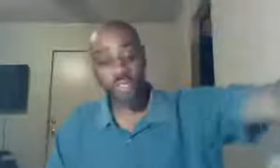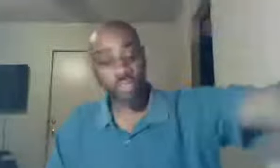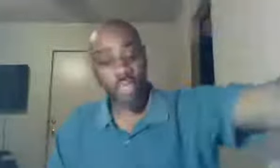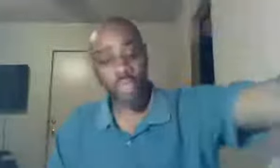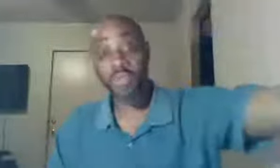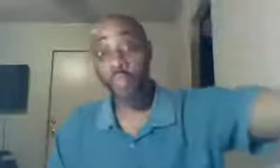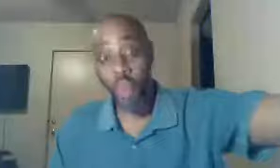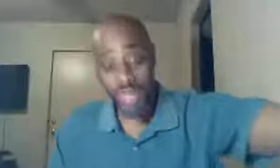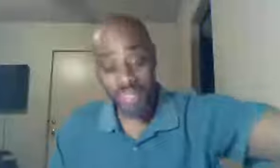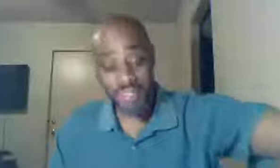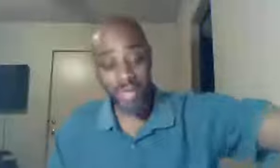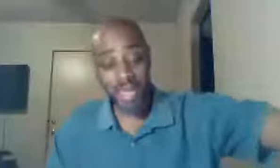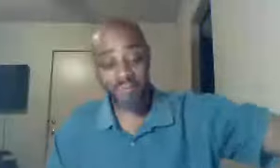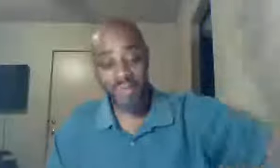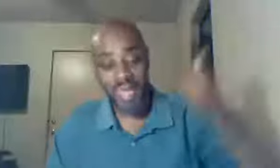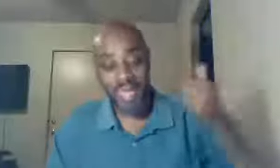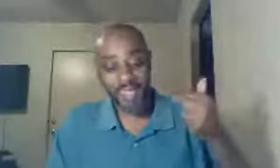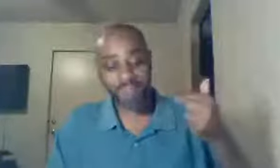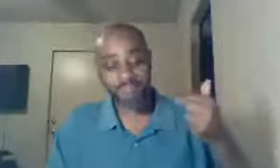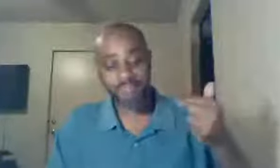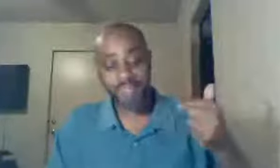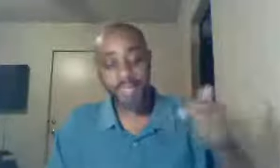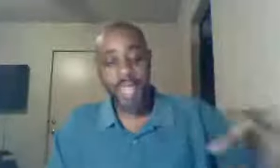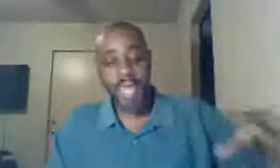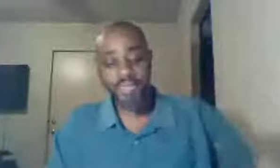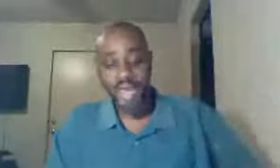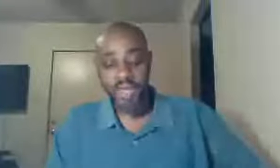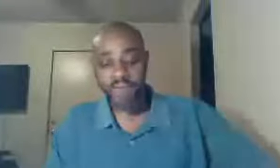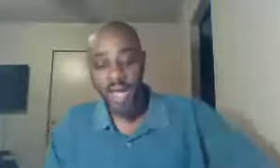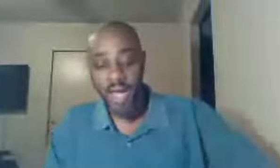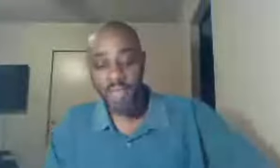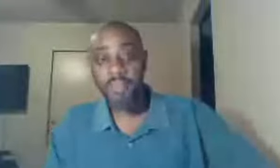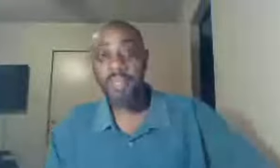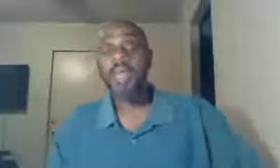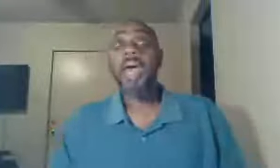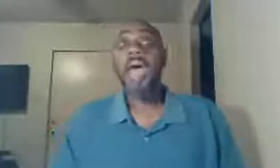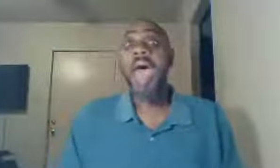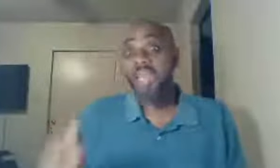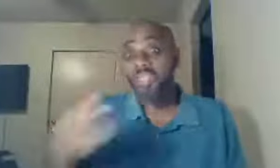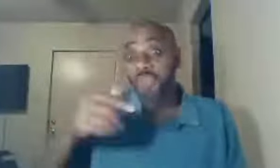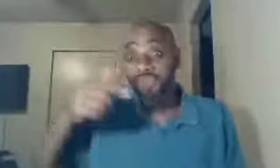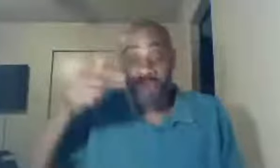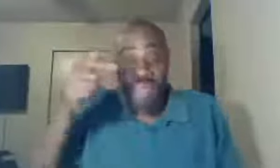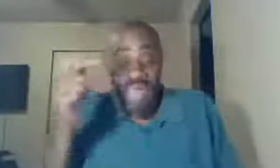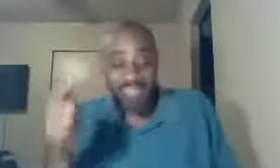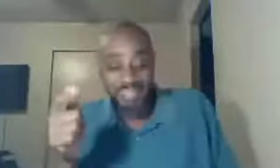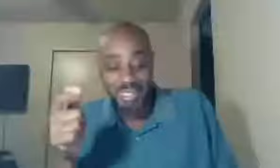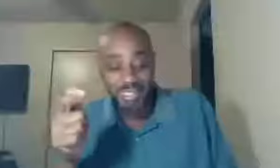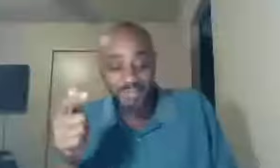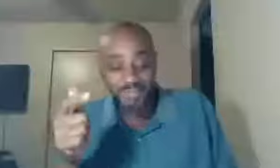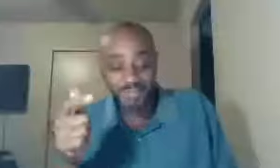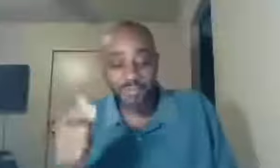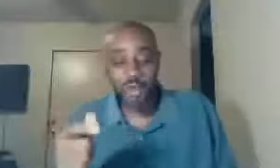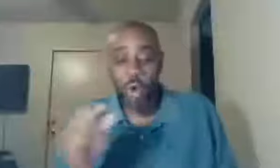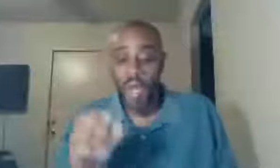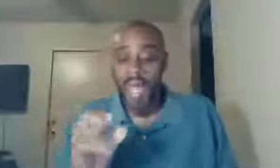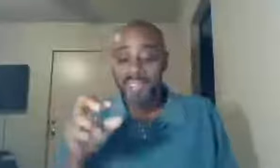between the wisdom of man, and that of God, as reflective, or as